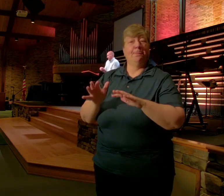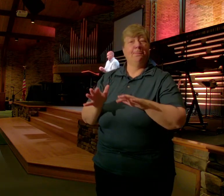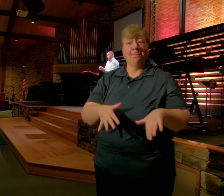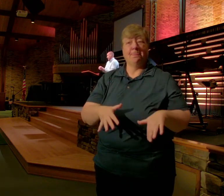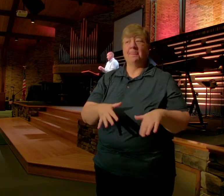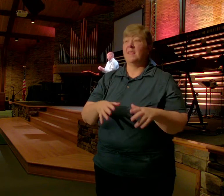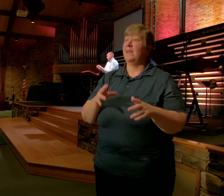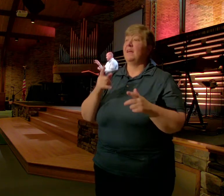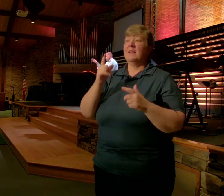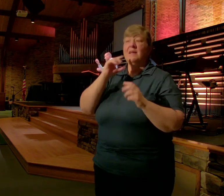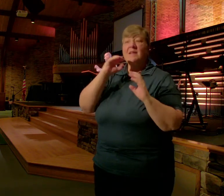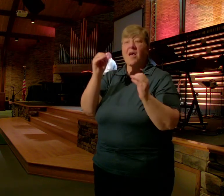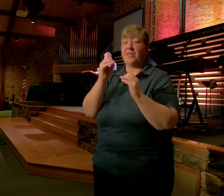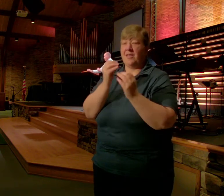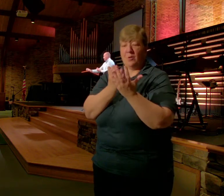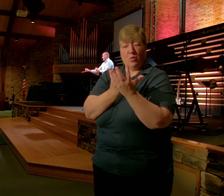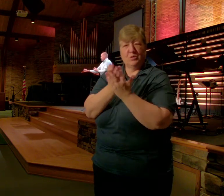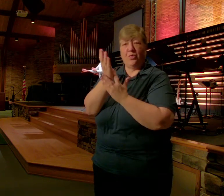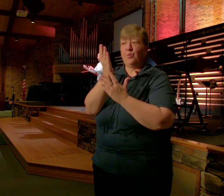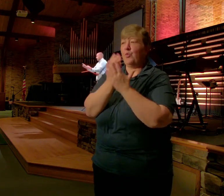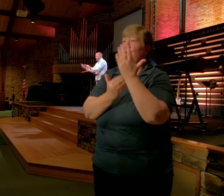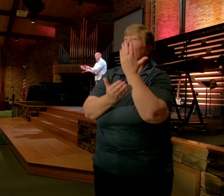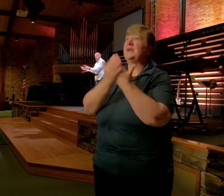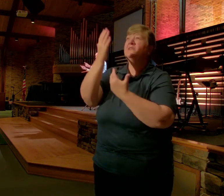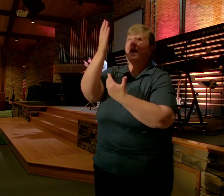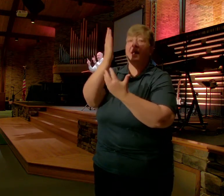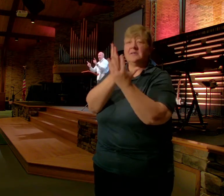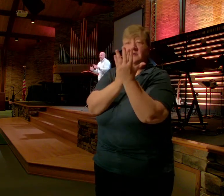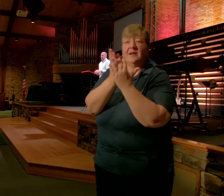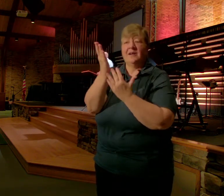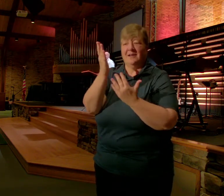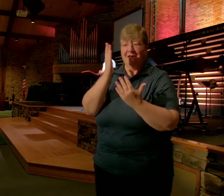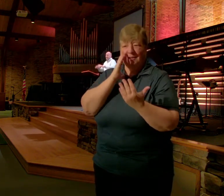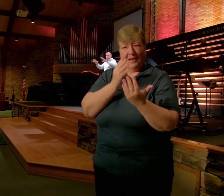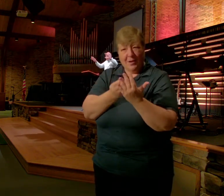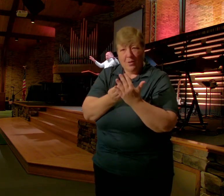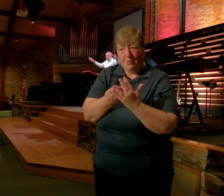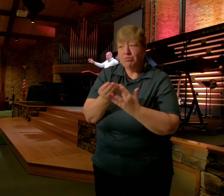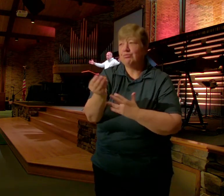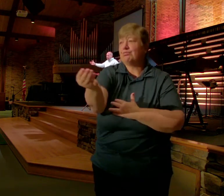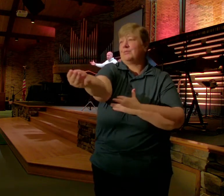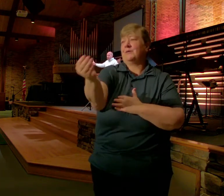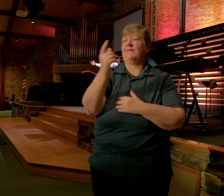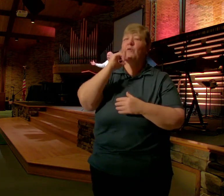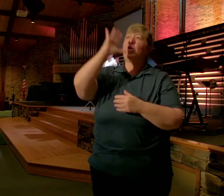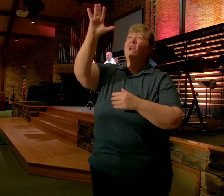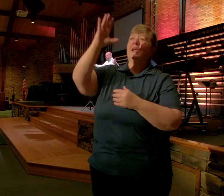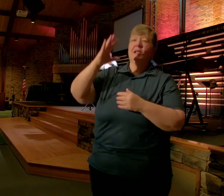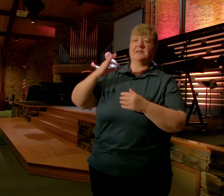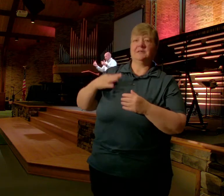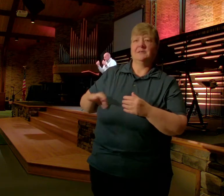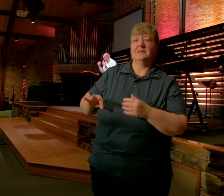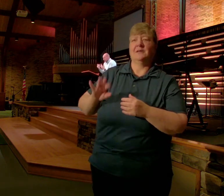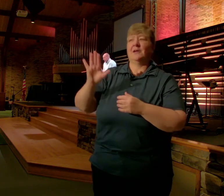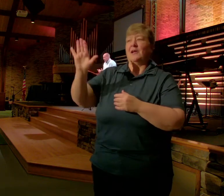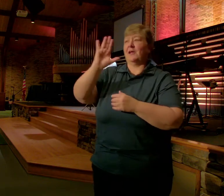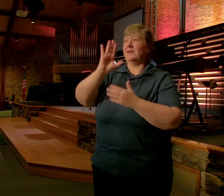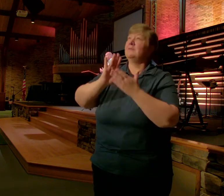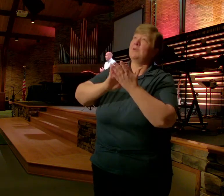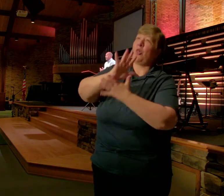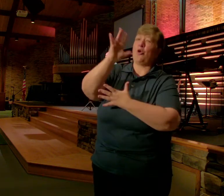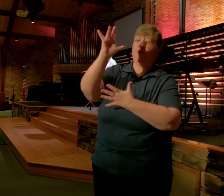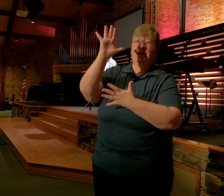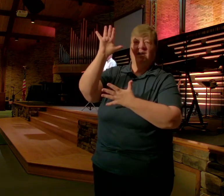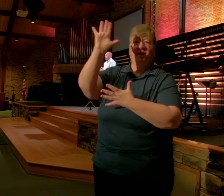Hands That He Will Not Use For Your Good And For His Glory Because He's Far Above Ruling And He Is Reigning